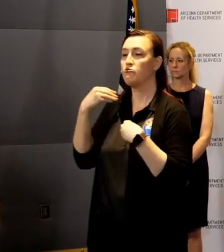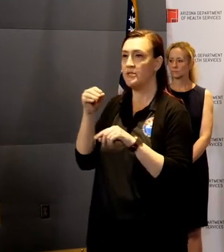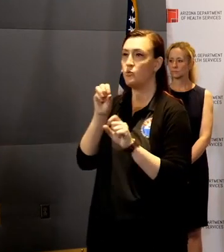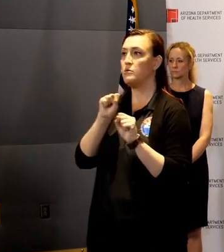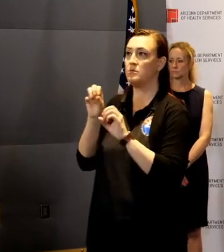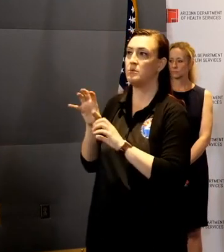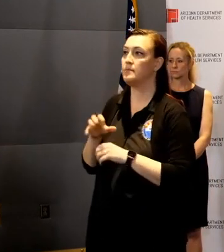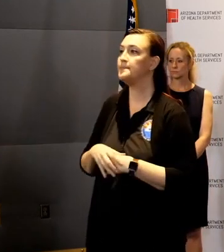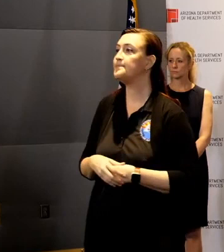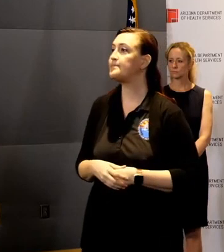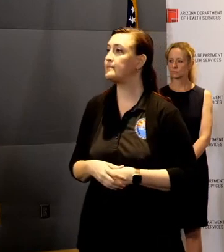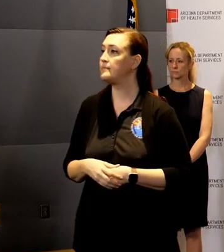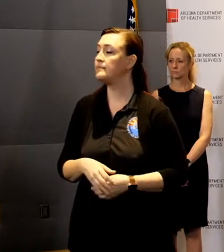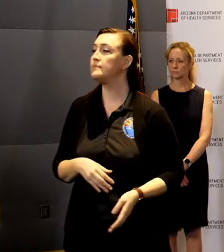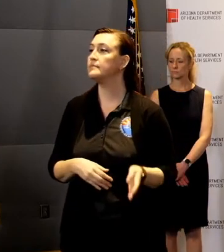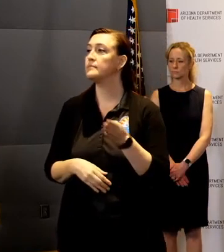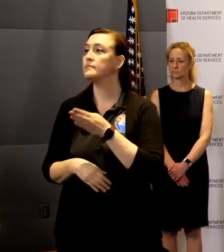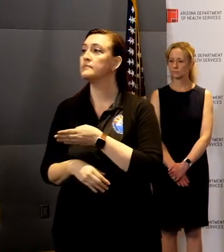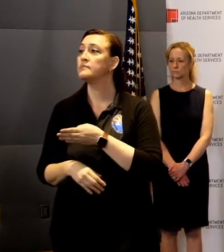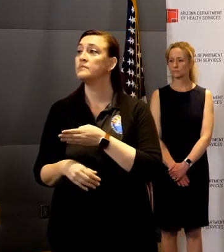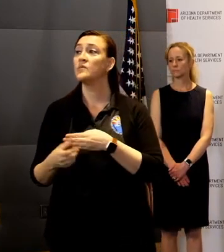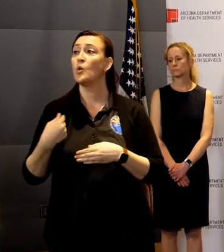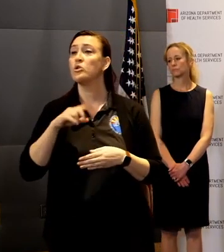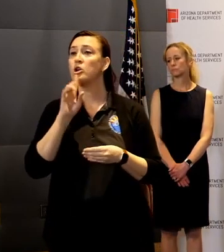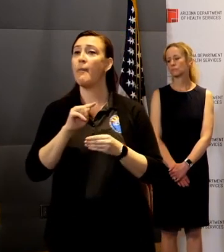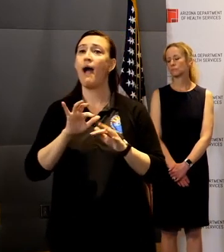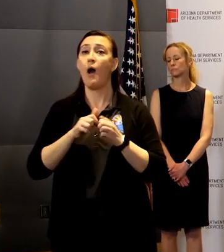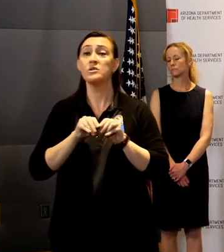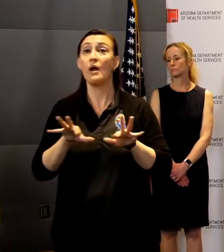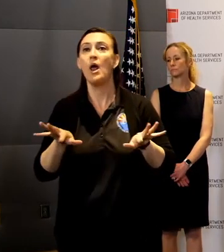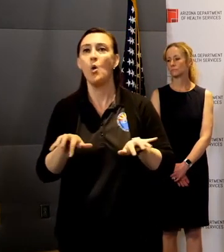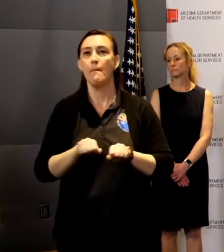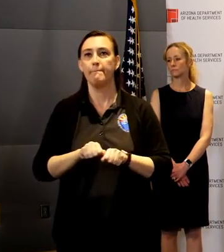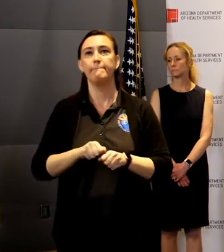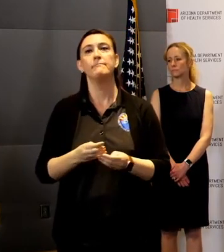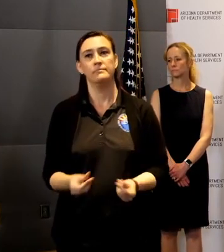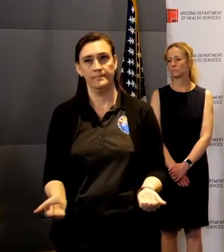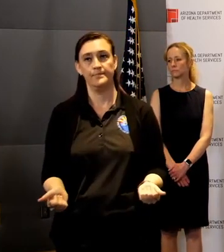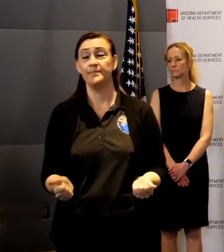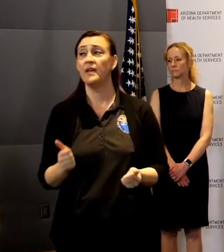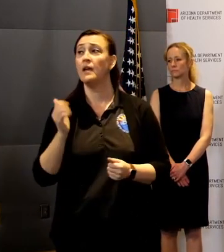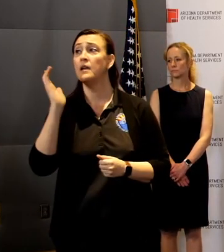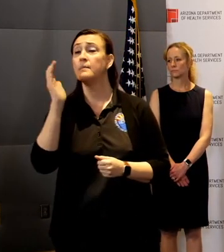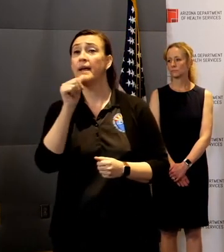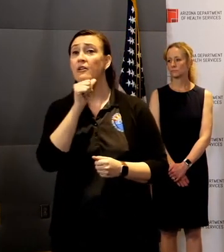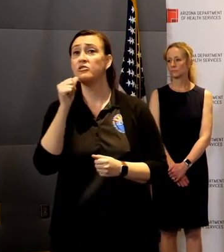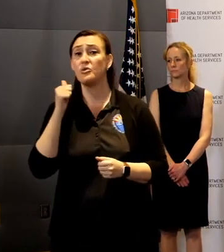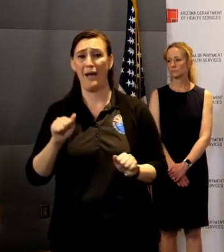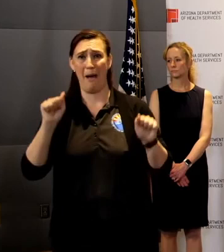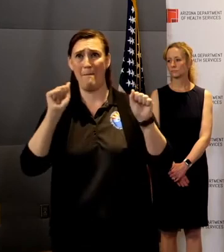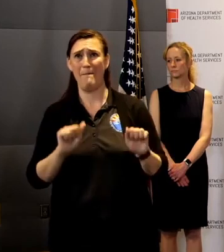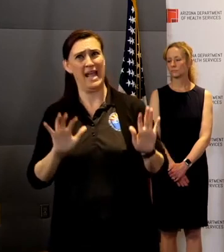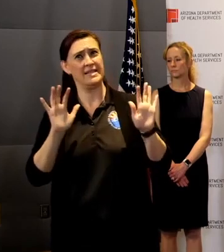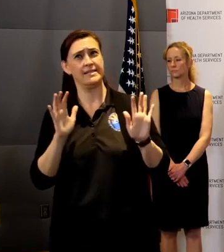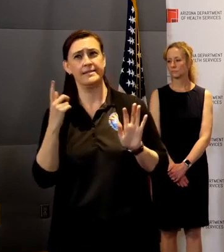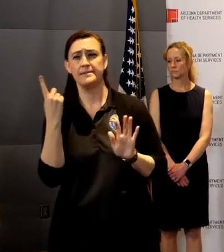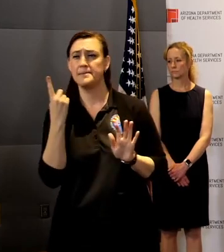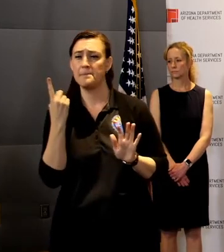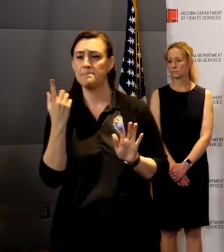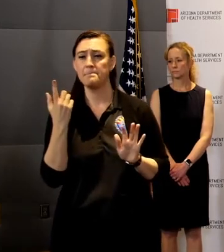We're talking about stopping the spread. It appears Arizona has abandoned some of the